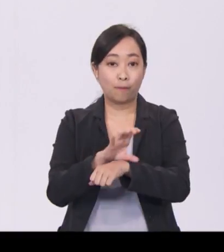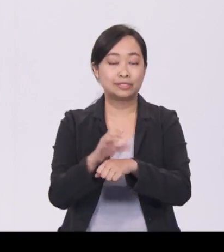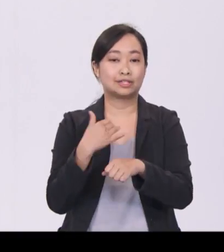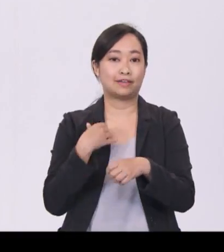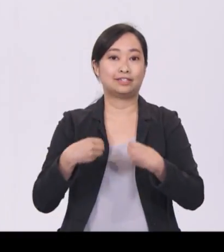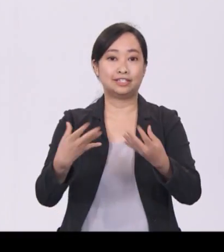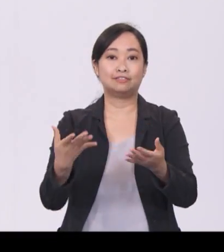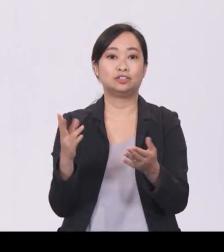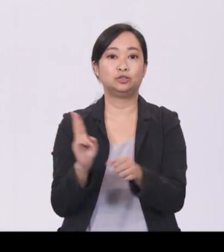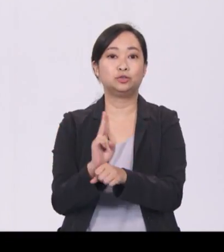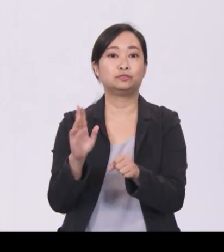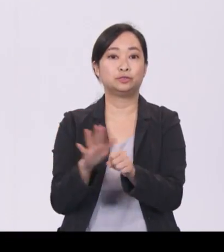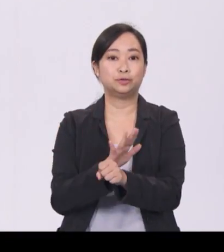studied and will implement some of them.